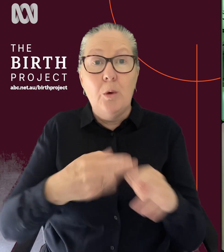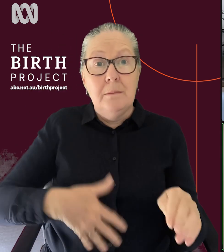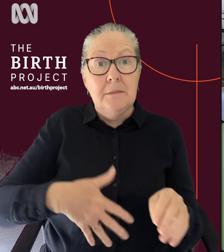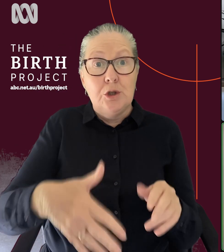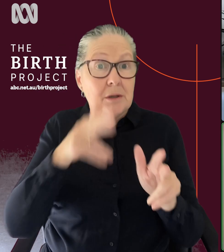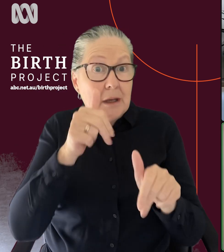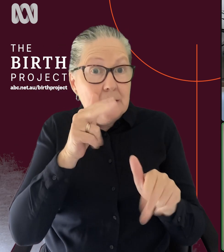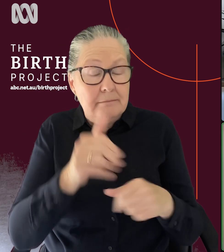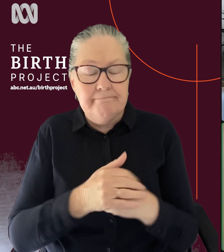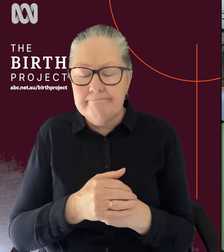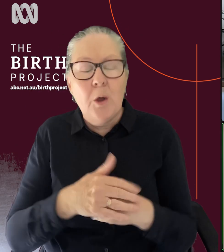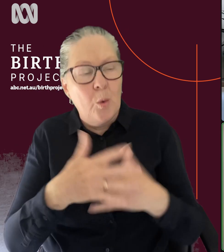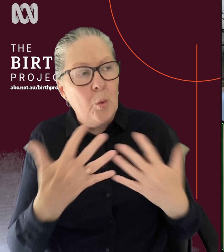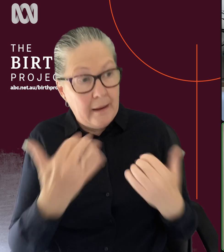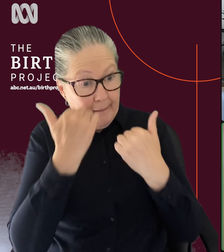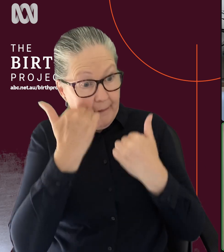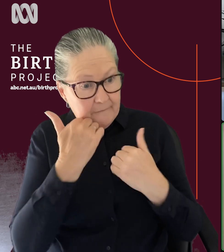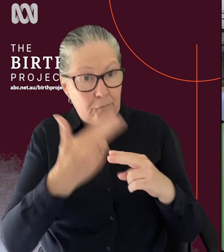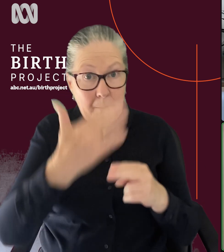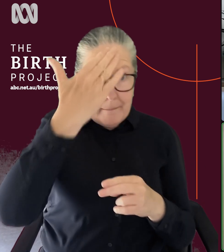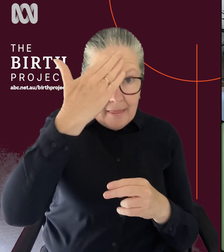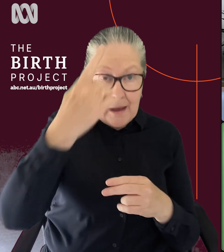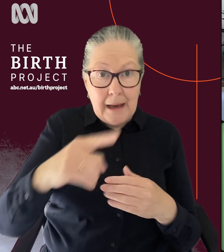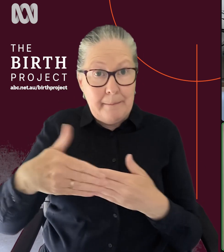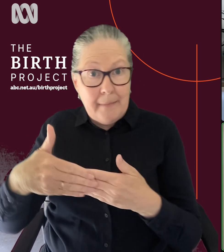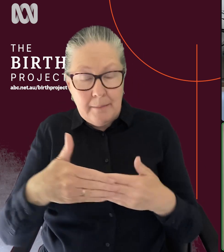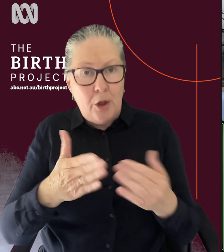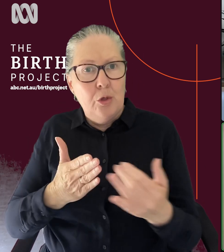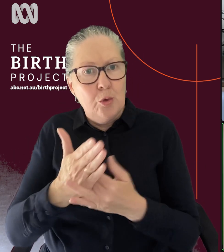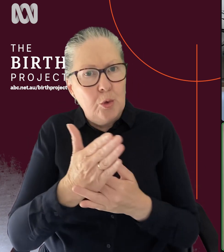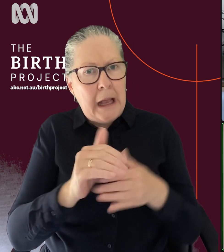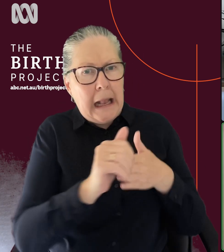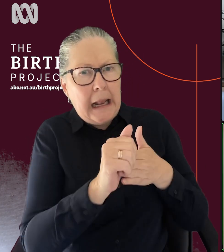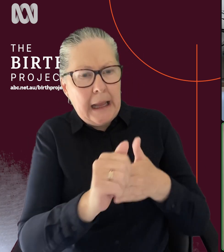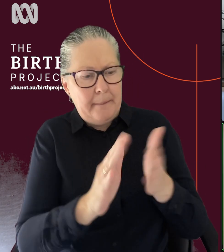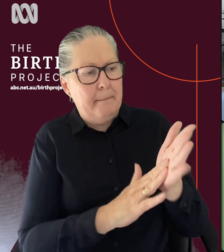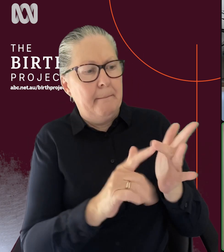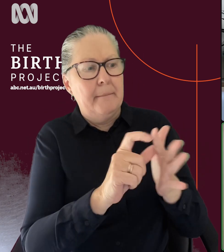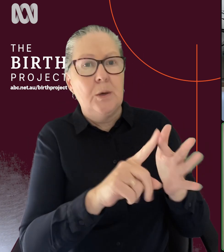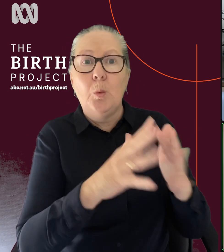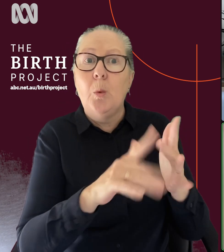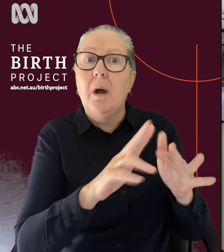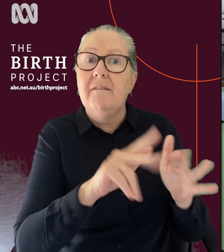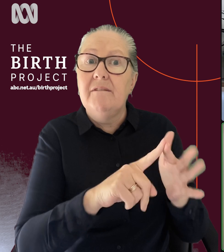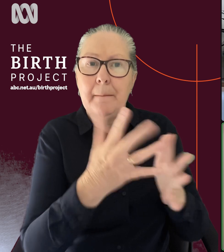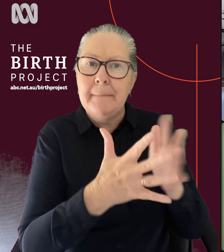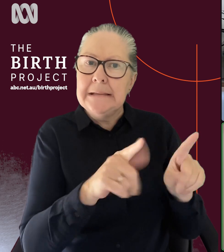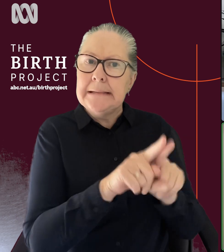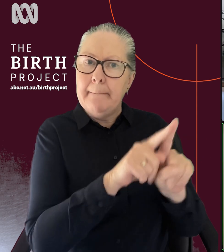evidence supports that the best outcomes for mother and baby is through a midwifery led care model where you have the same midwife throughout